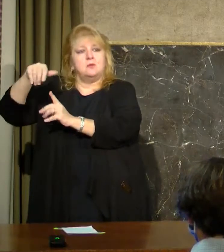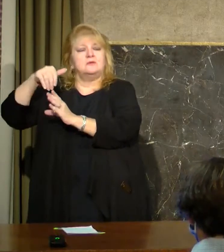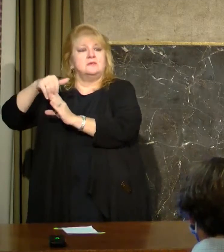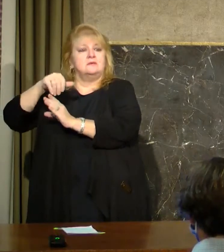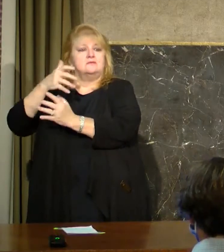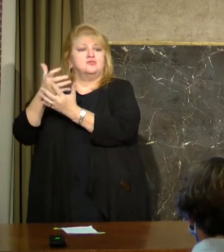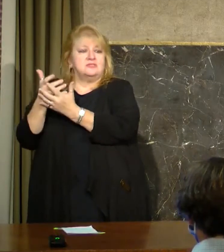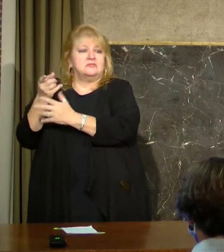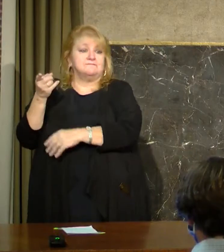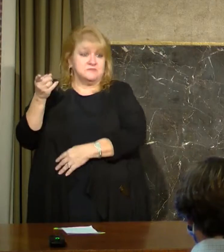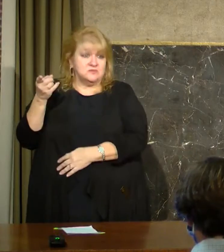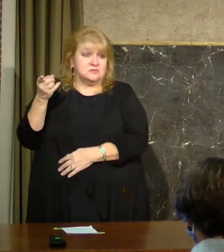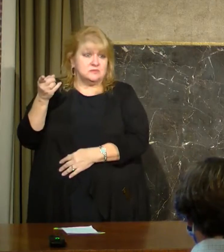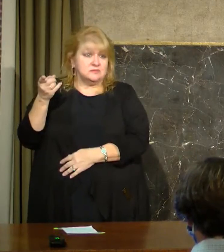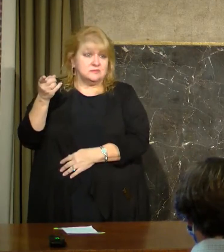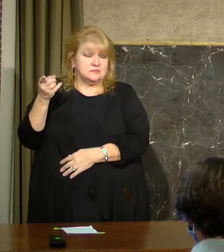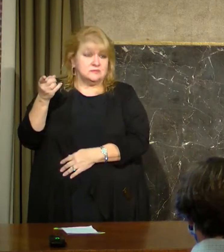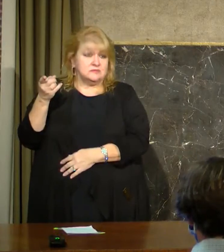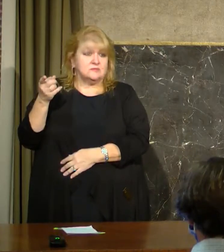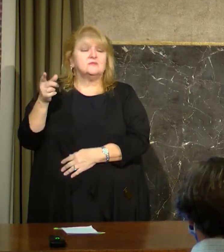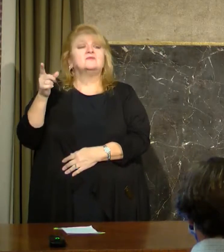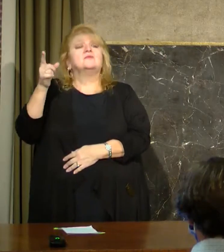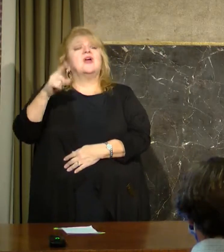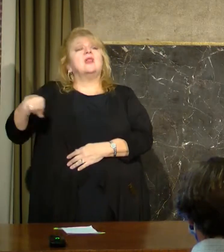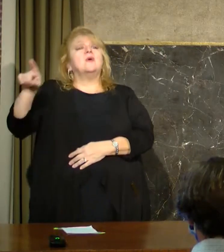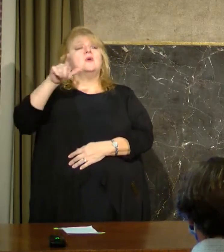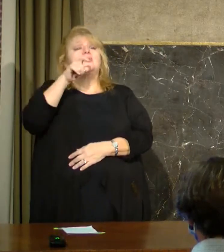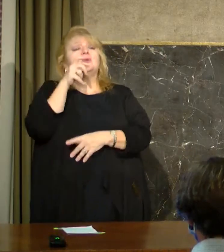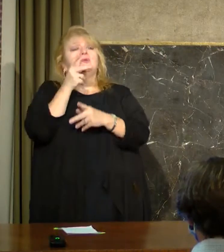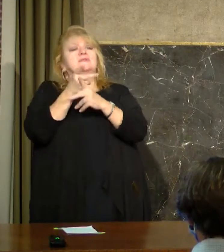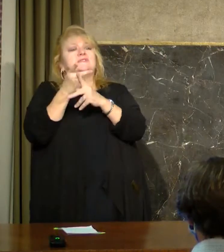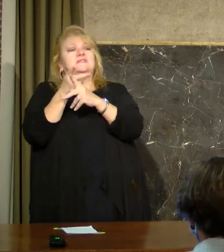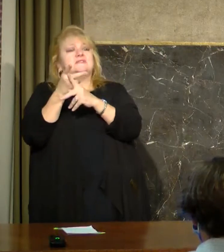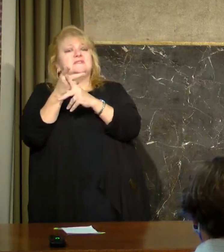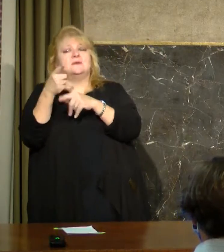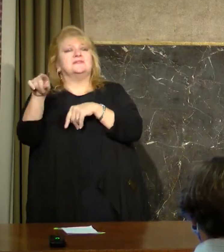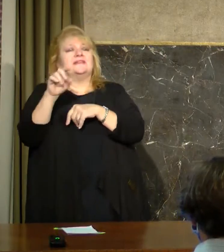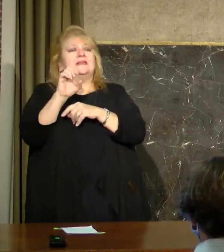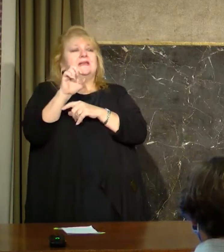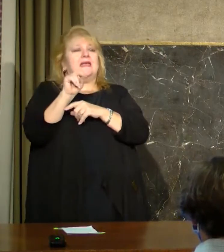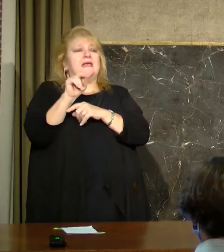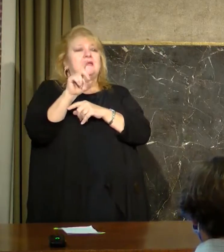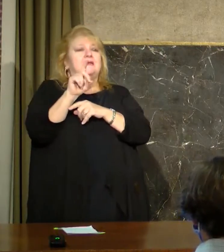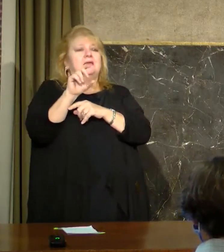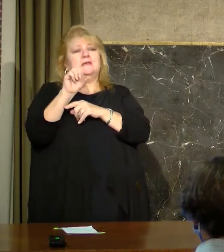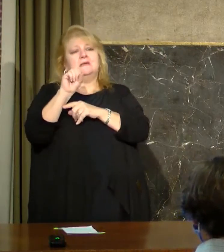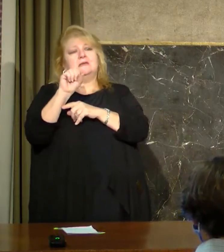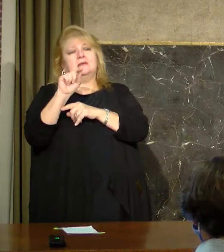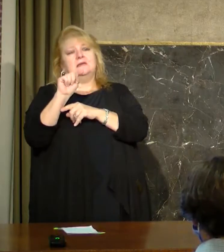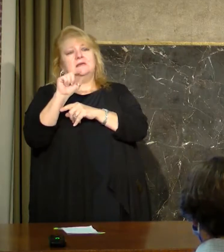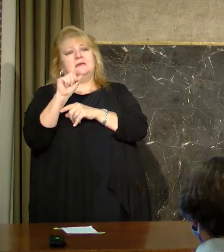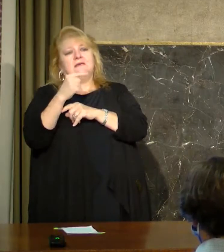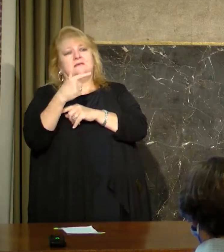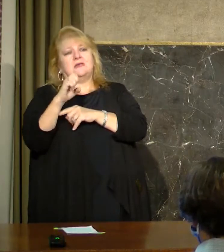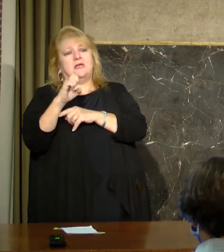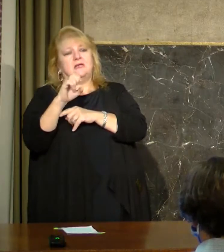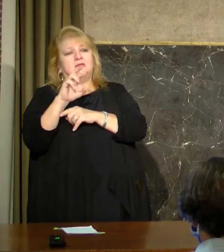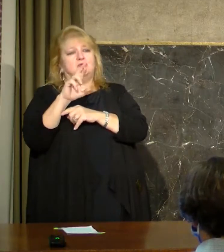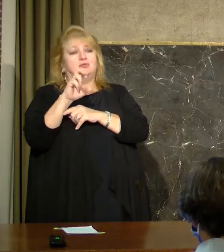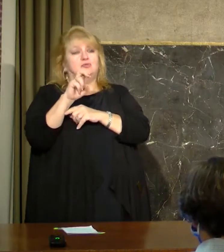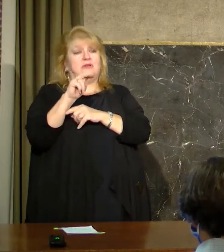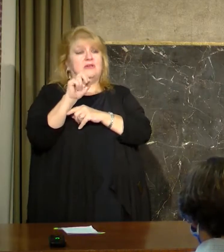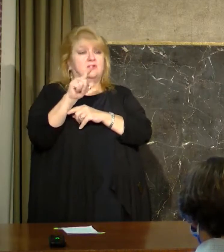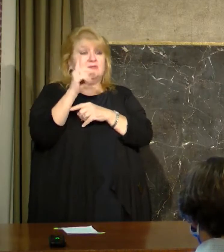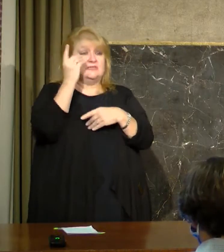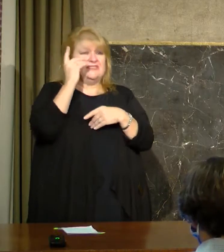a handful of prisoners who are at end stage renal disease. And so as we open up priority groups for